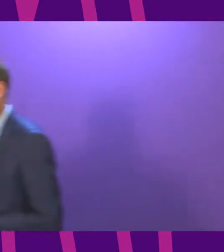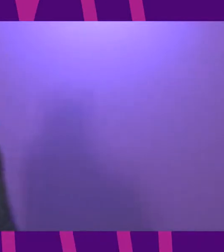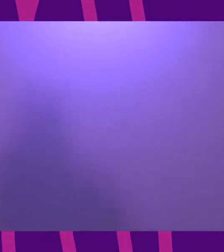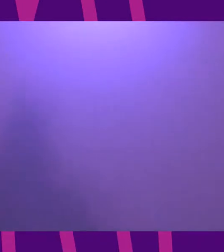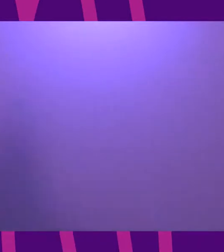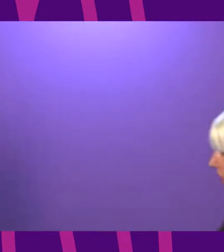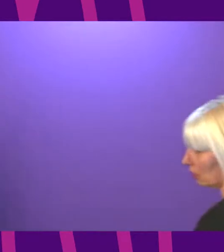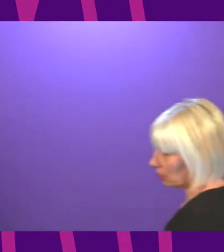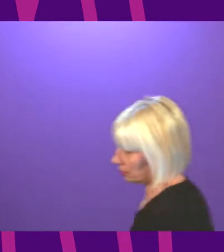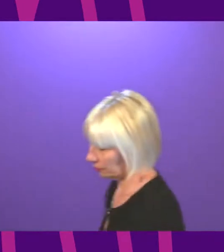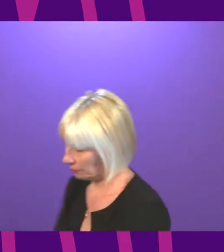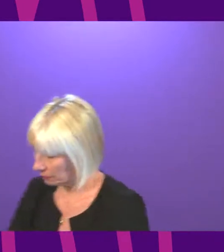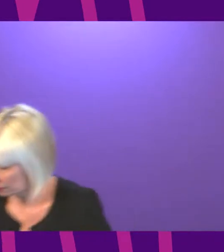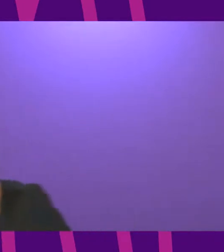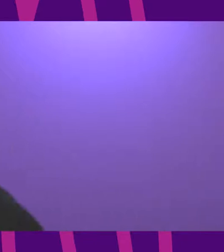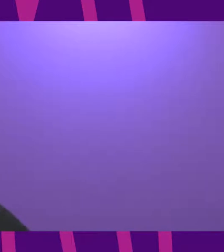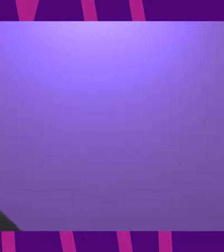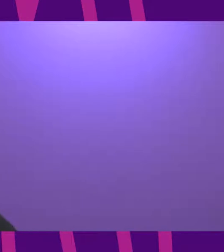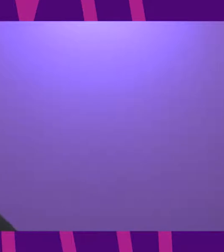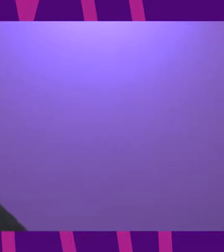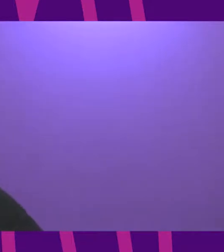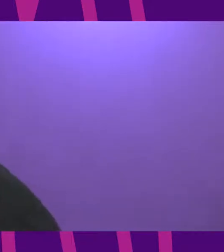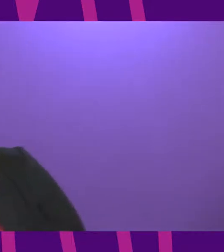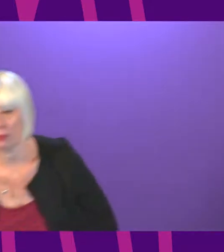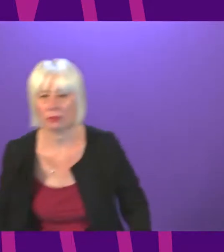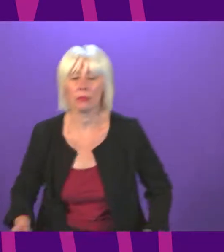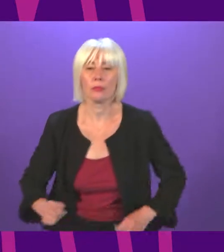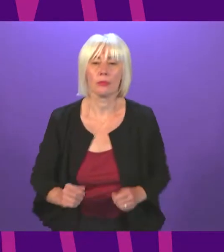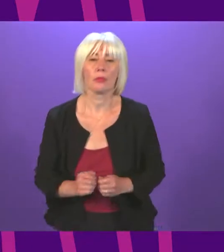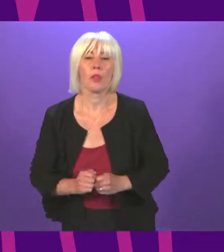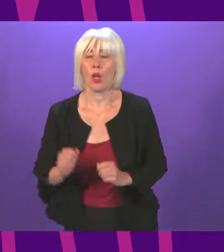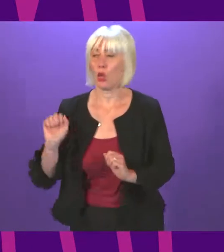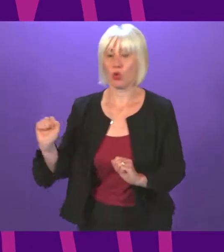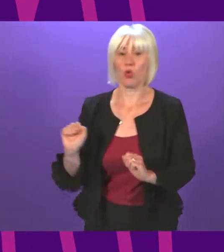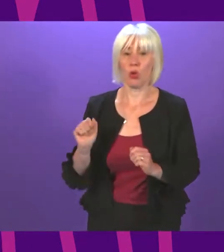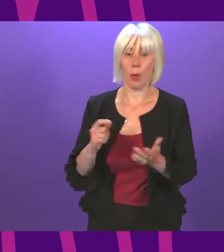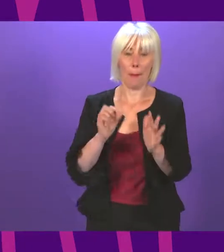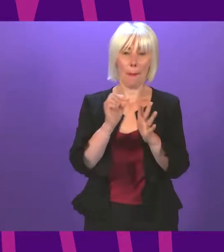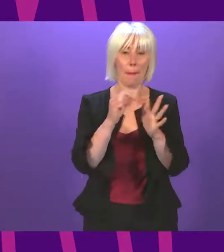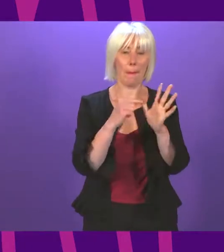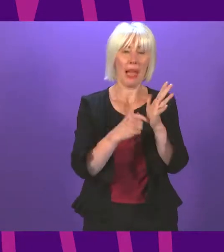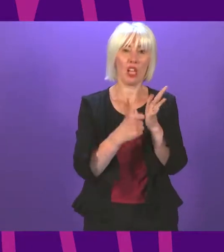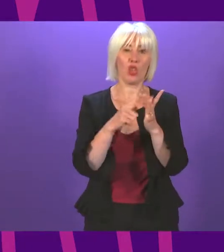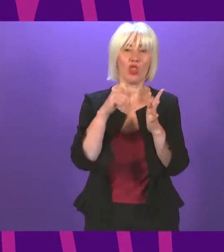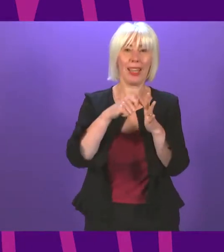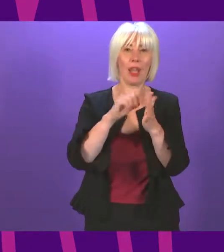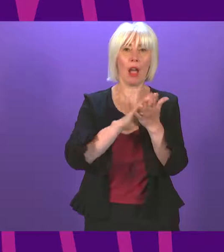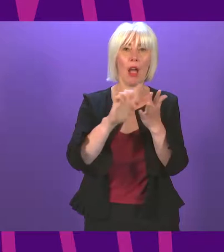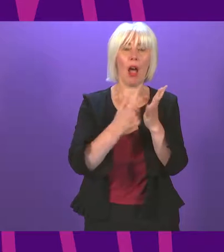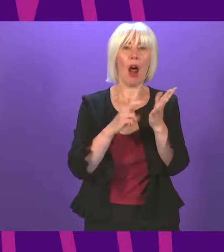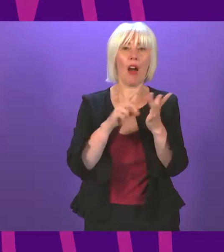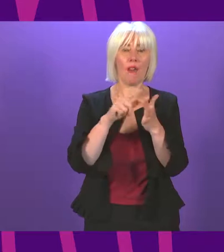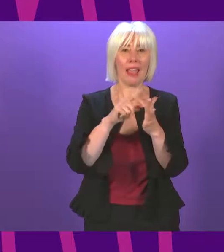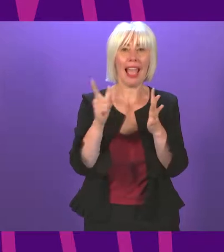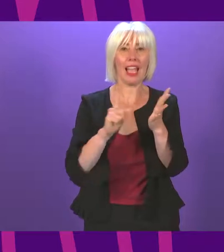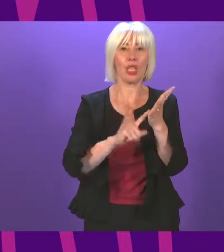-officer. I give it a great pleasure to rise, to move and support the motion in my name that Patrick Harvey and Lorna Slater be appointed as Scottish